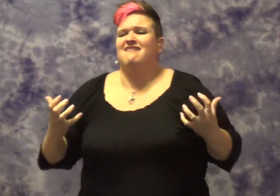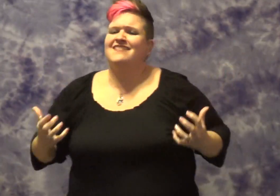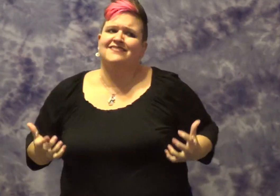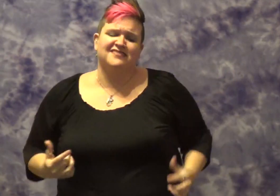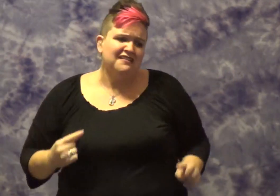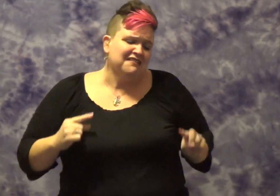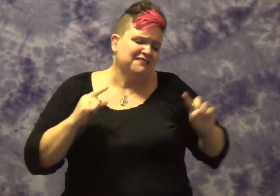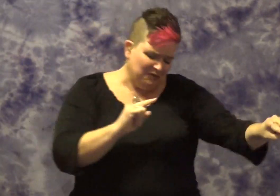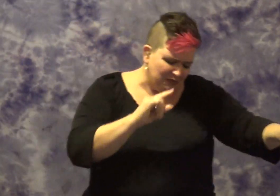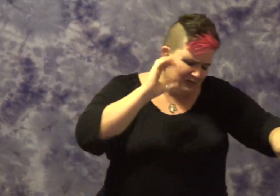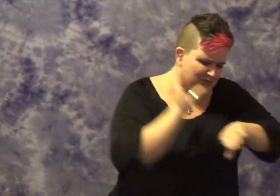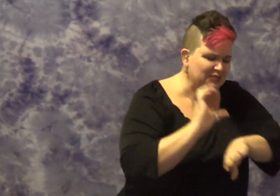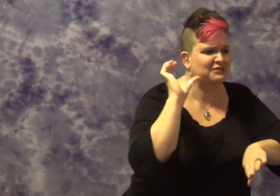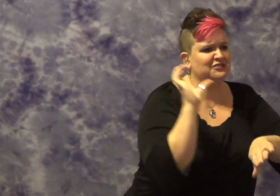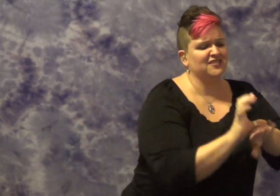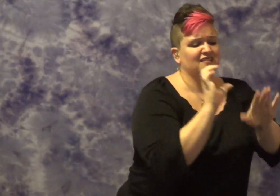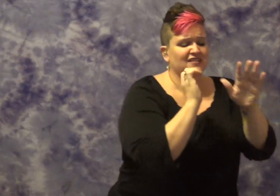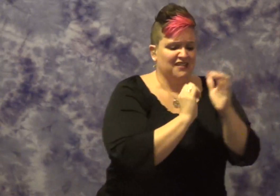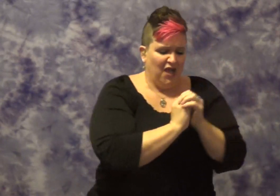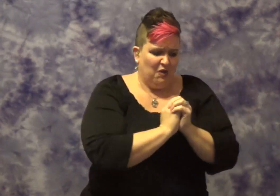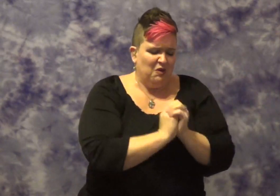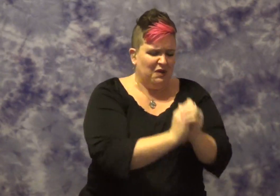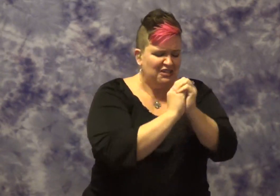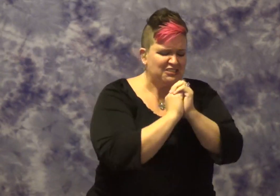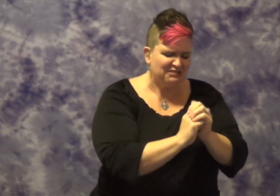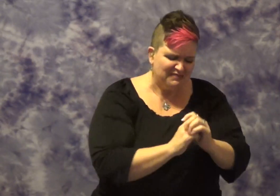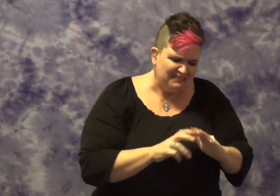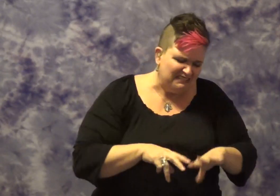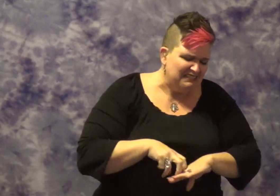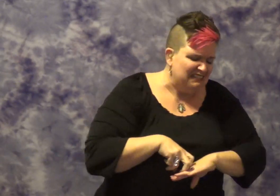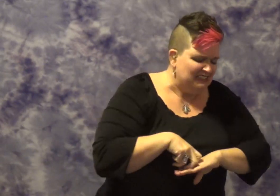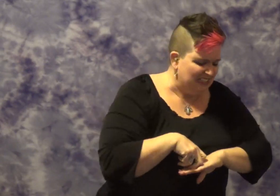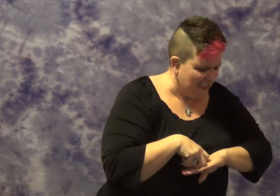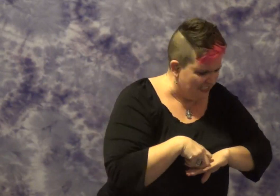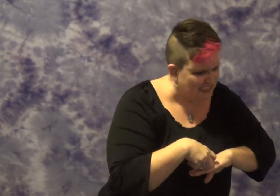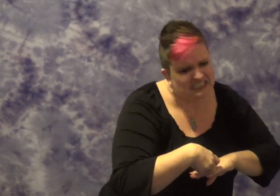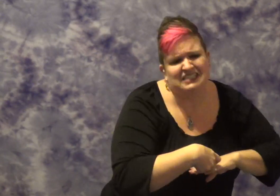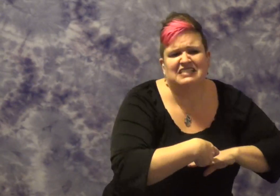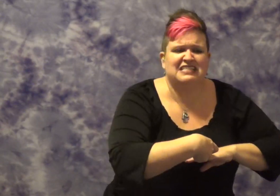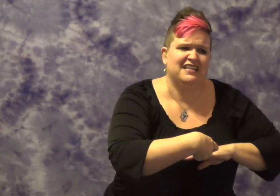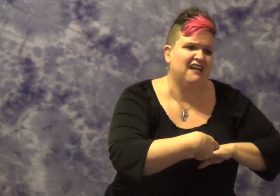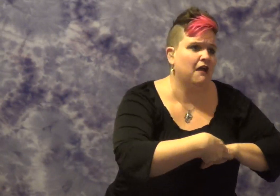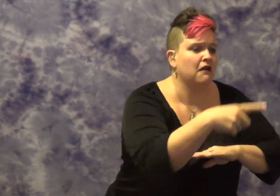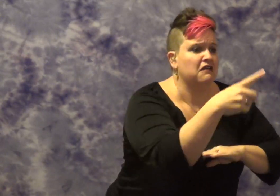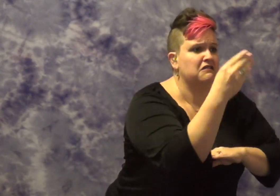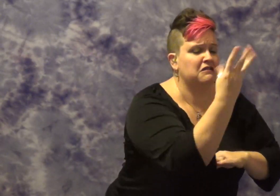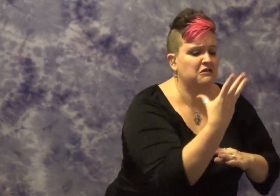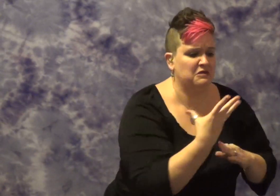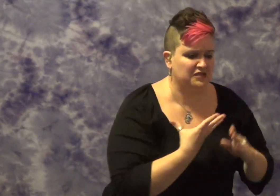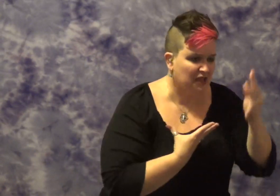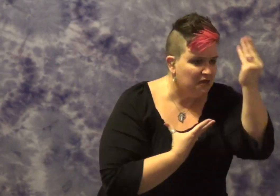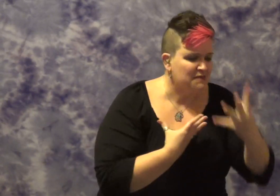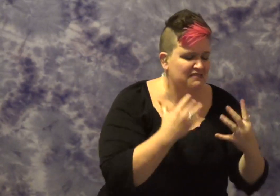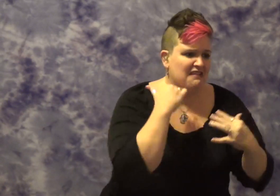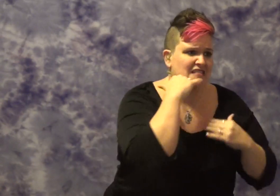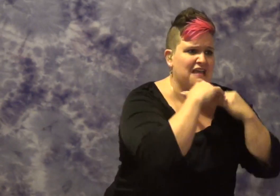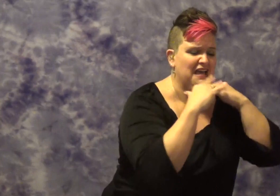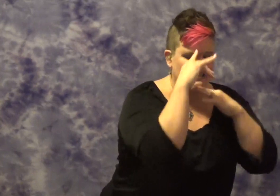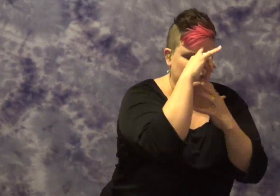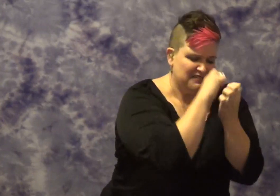to church, I'll worship like a dog at the shrine of your life I'll tell you my sins so you can sharpen your knife